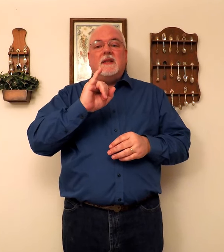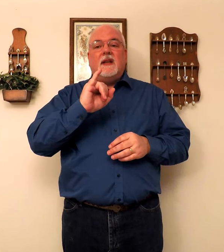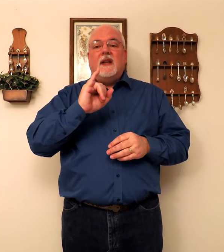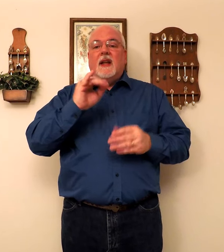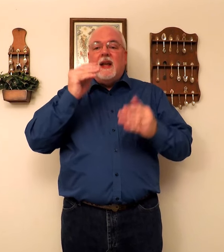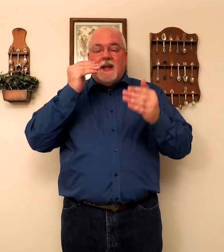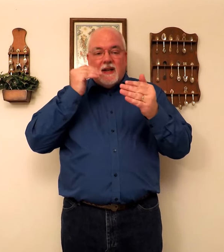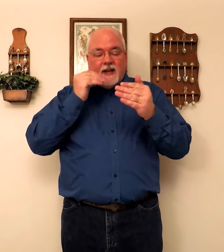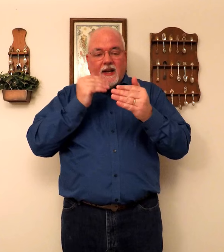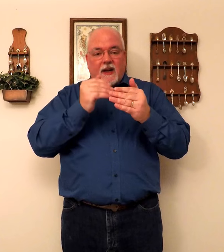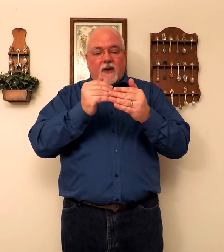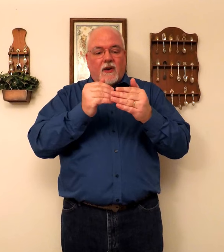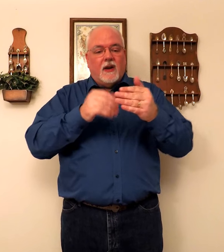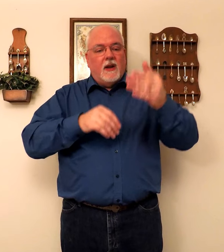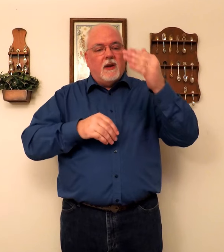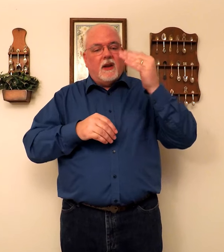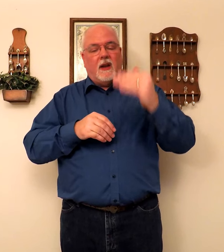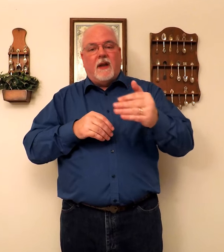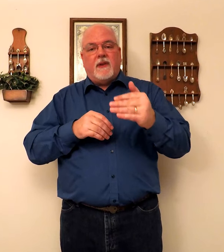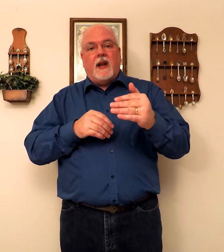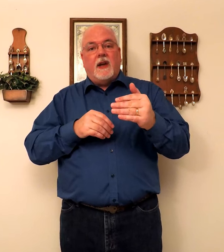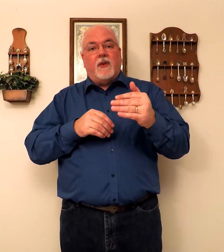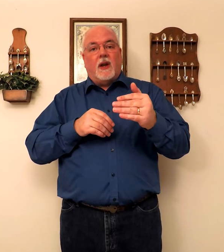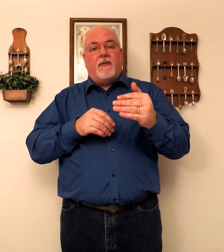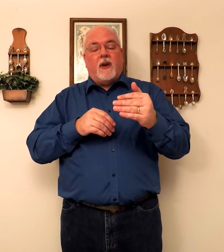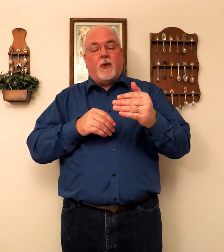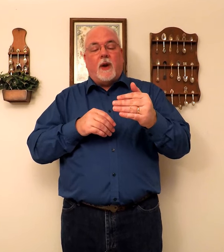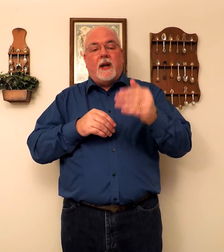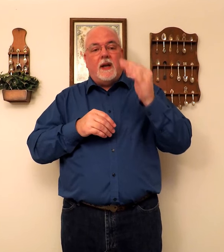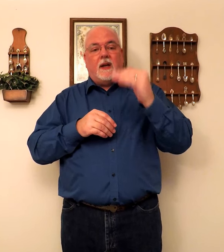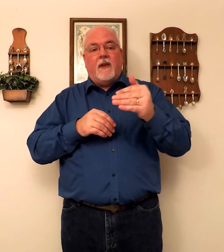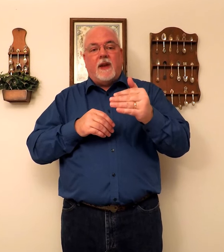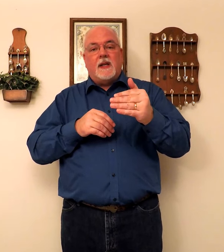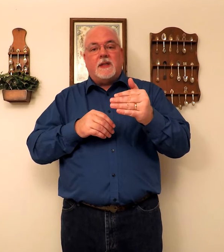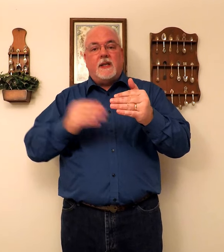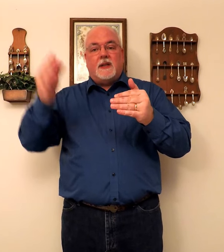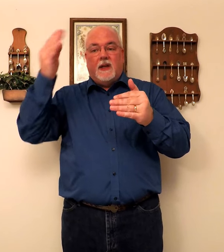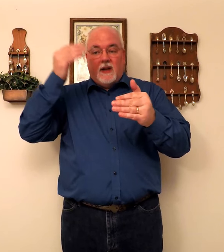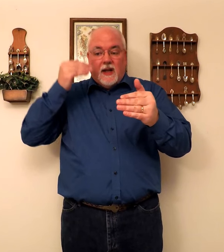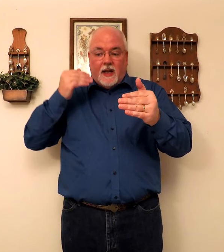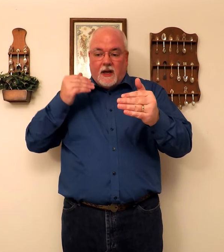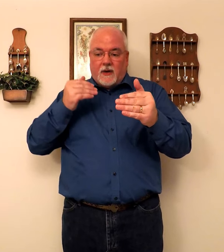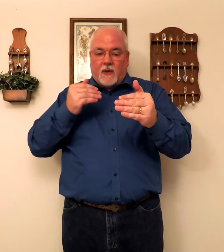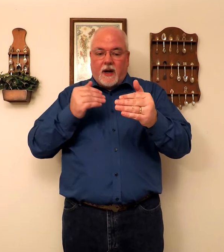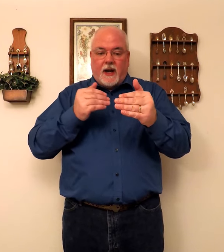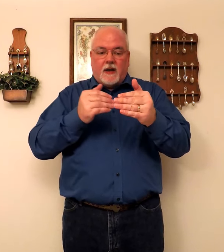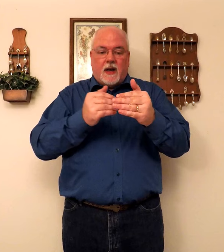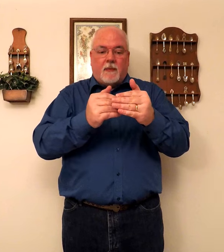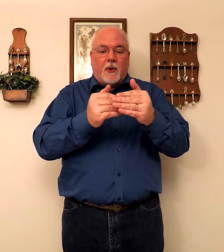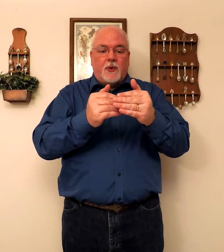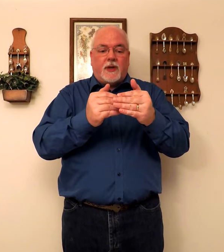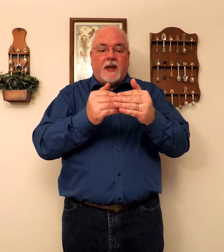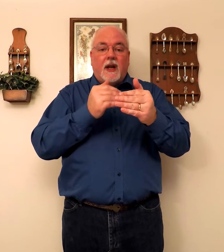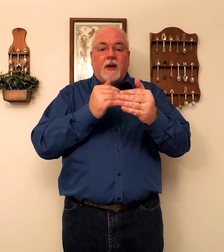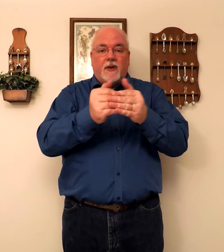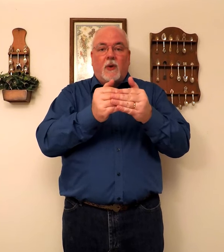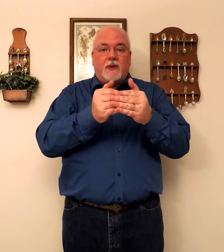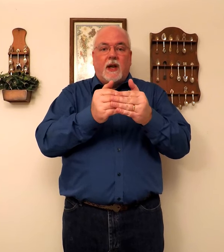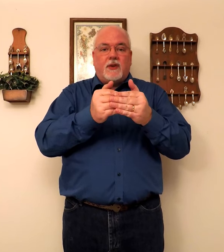near. Left hand, if you're left, if you're right-handed, left hand, stay still. And the right hand kind of approaches it. Don't touch